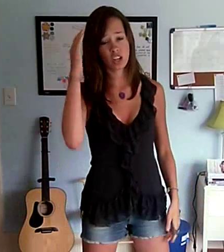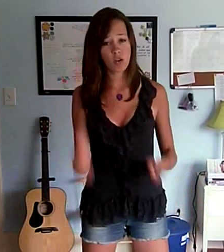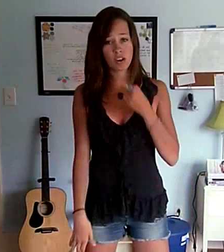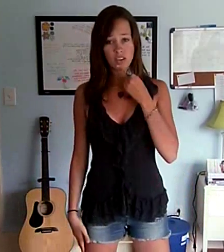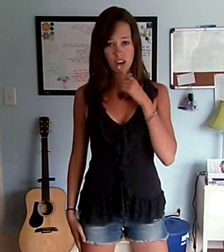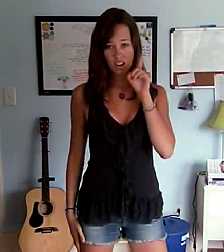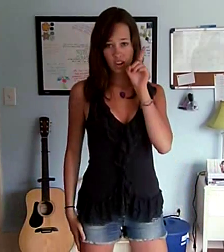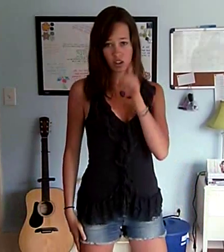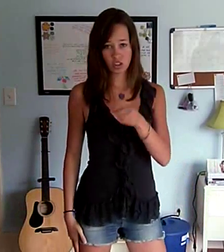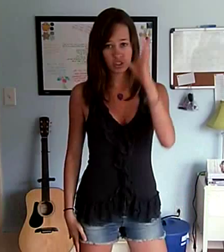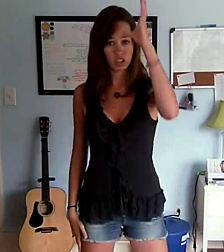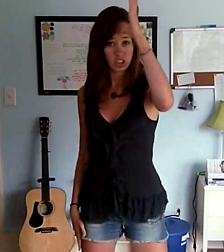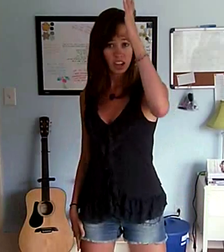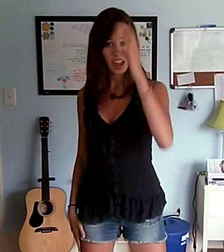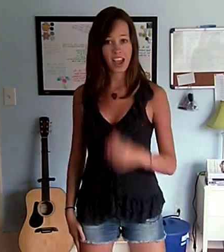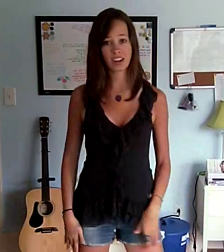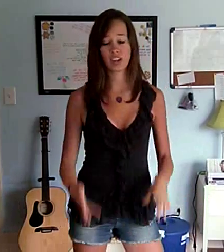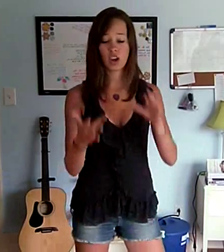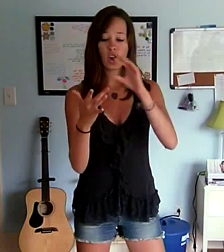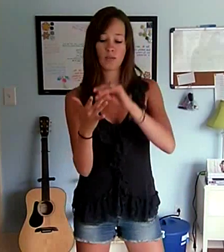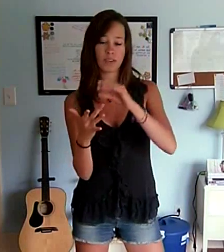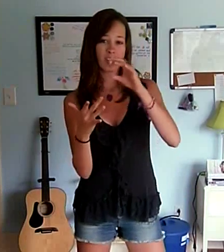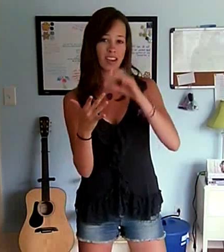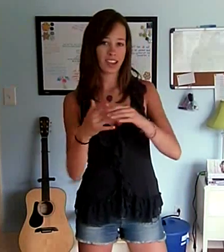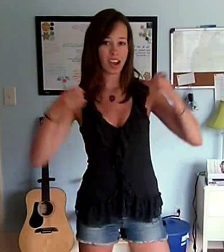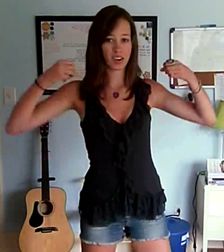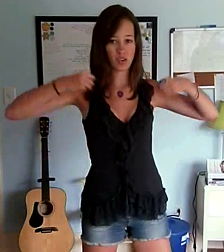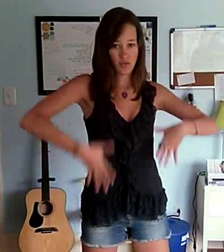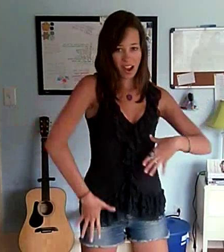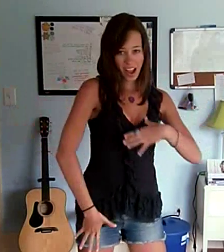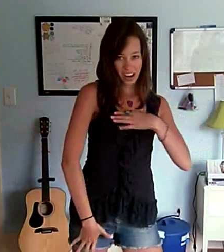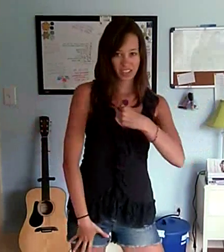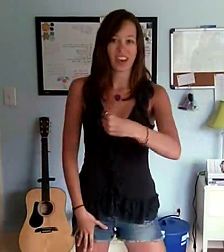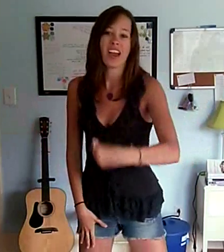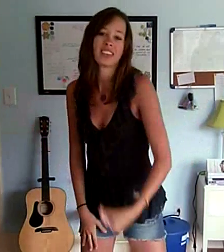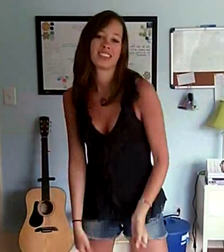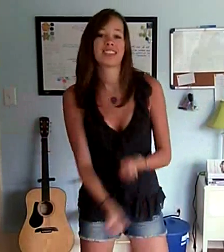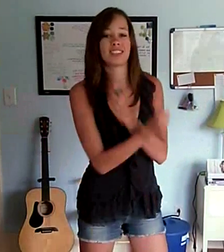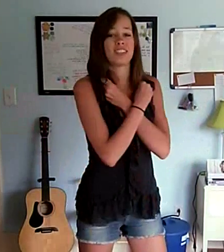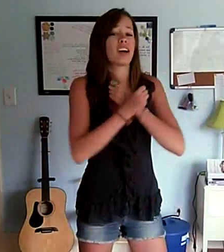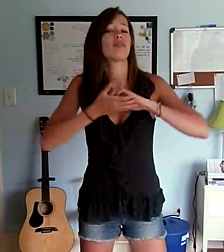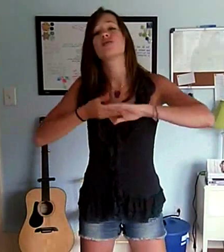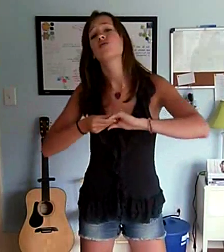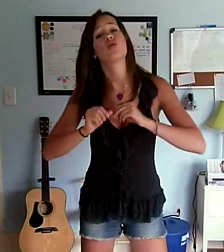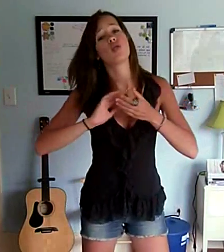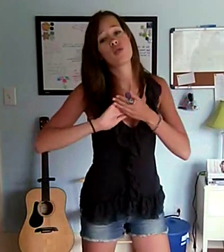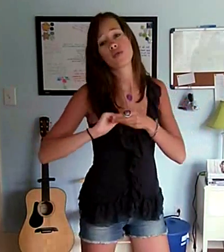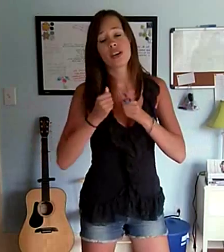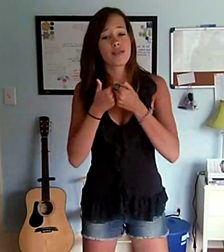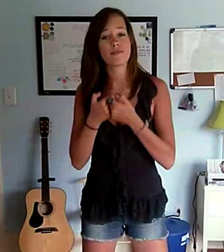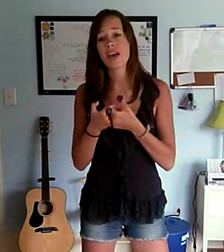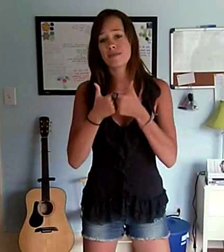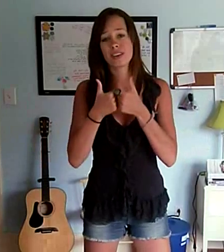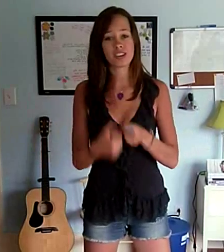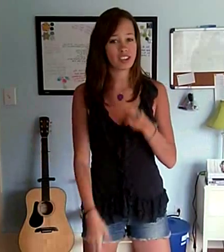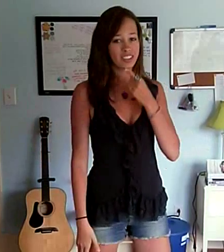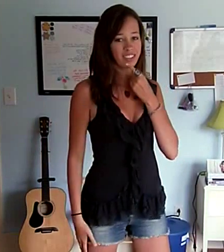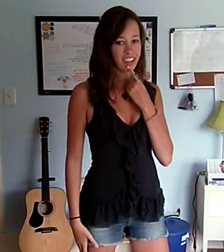Talk to your dad Who'll pick out a white dress It's a love story, baby, just